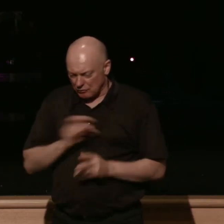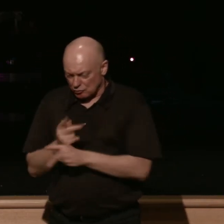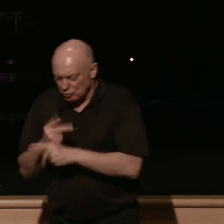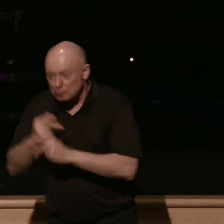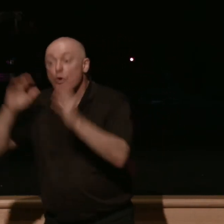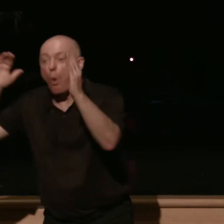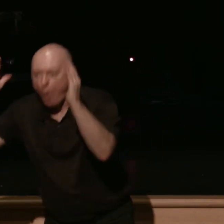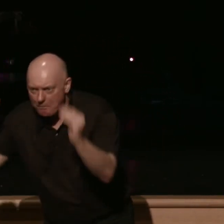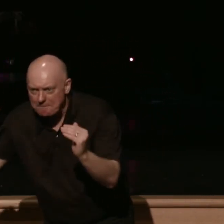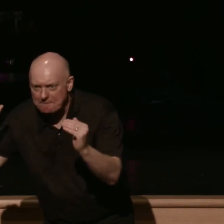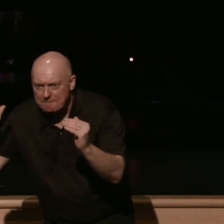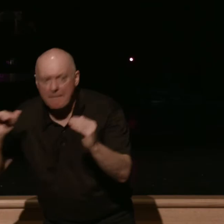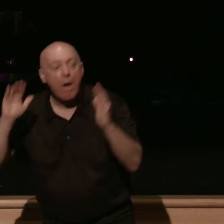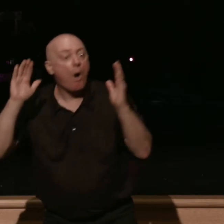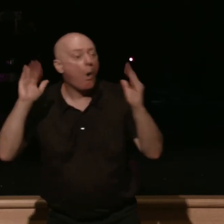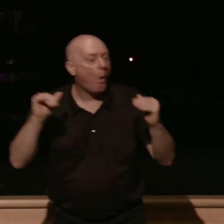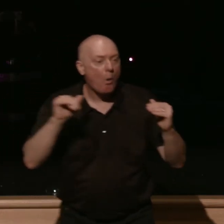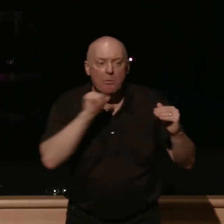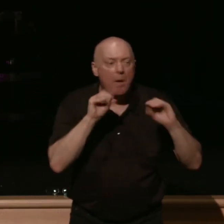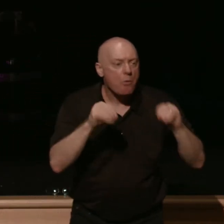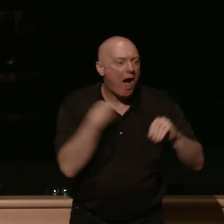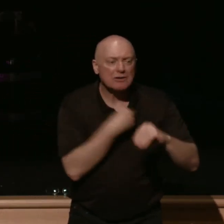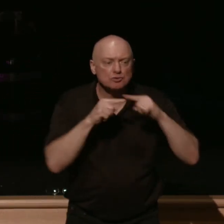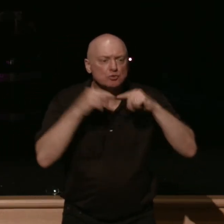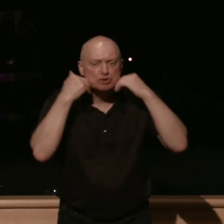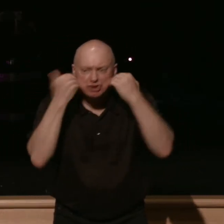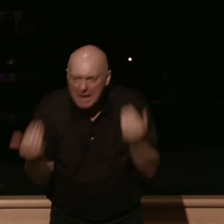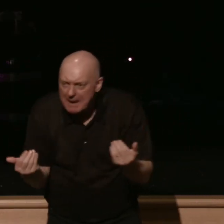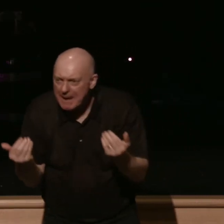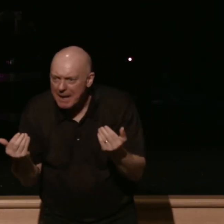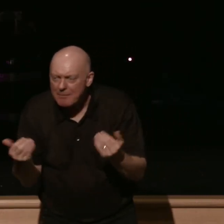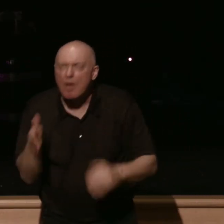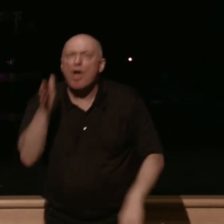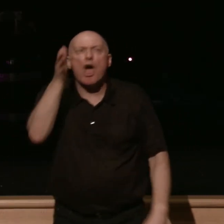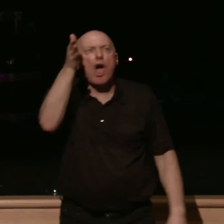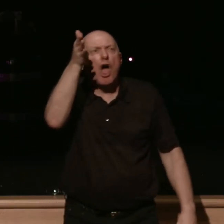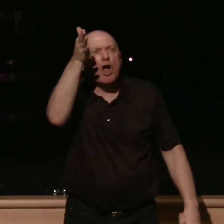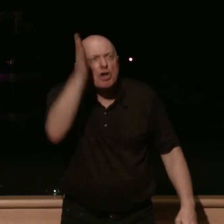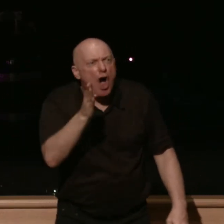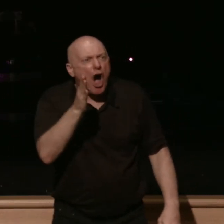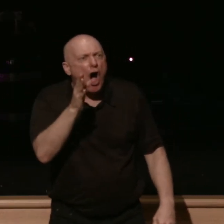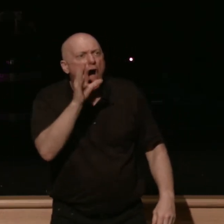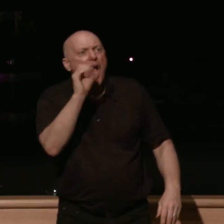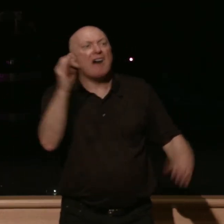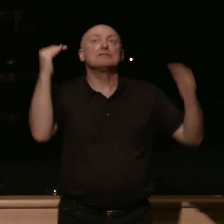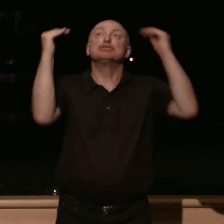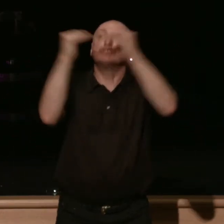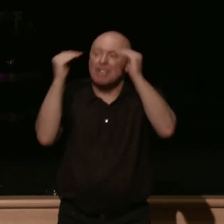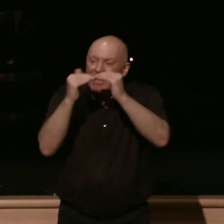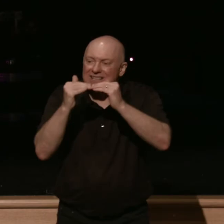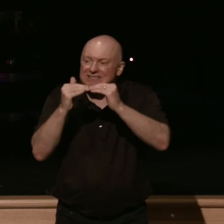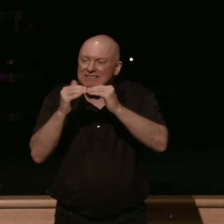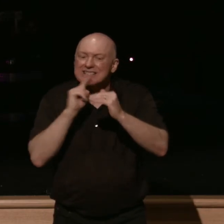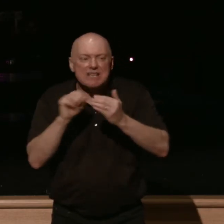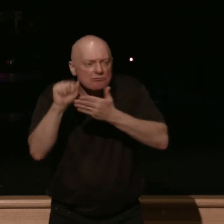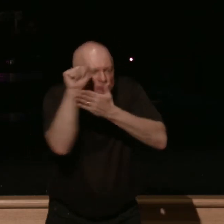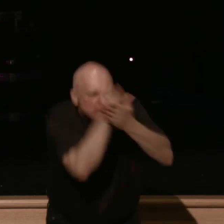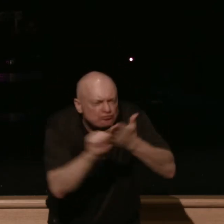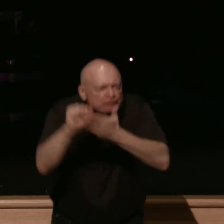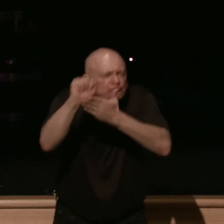and hope does not push the shame the god of justice is refining the